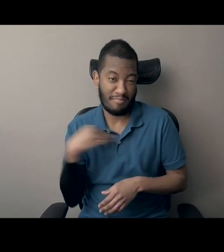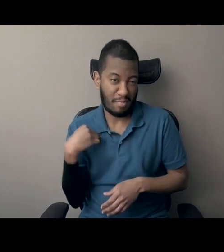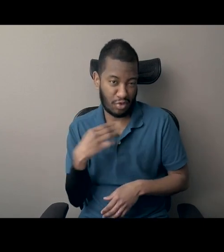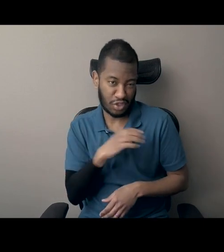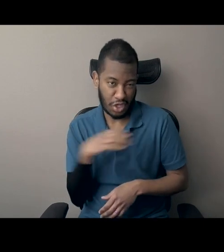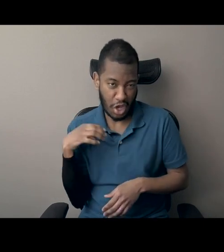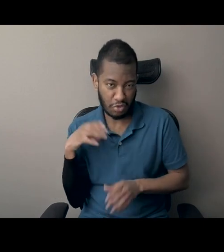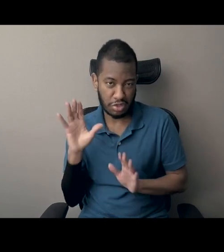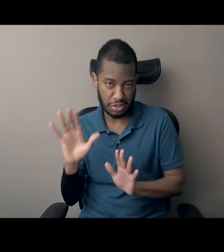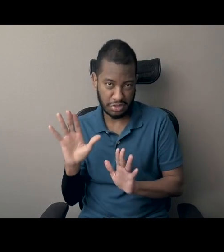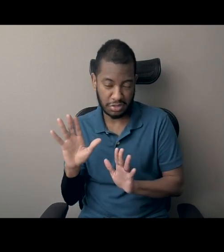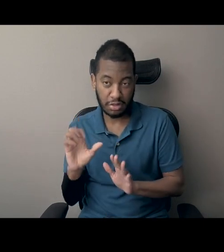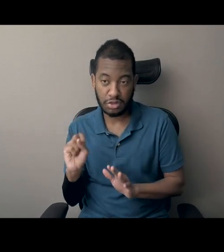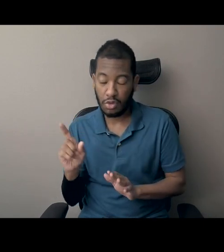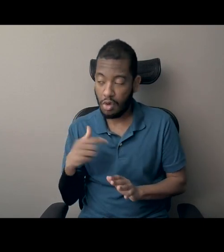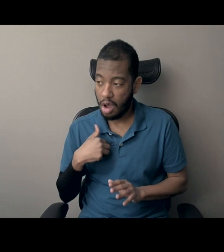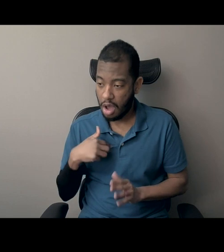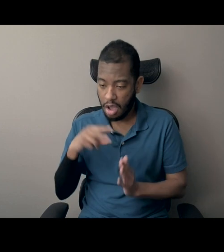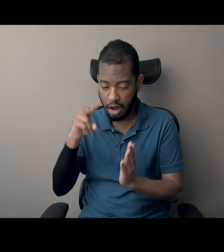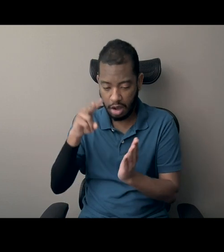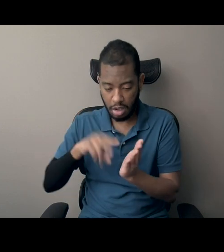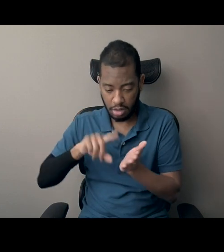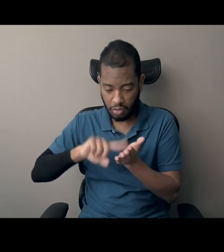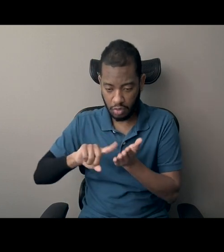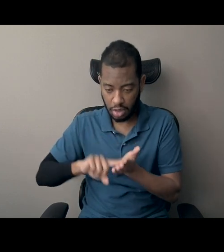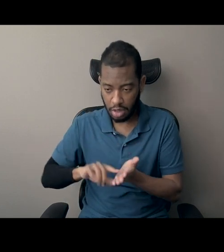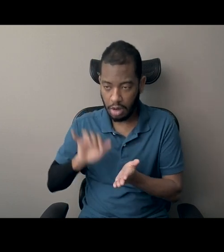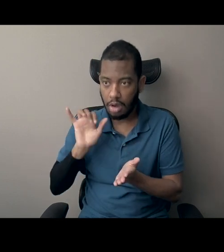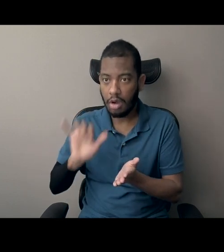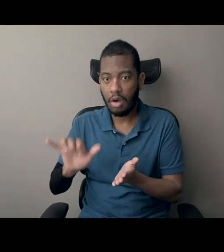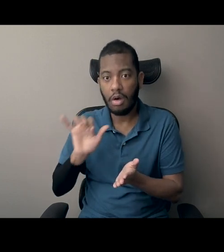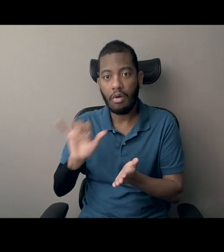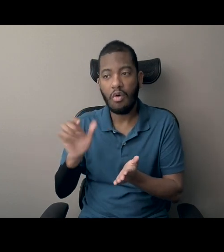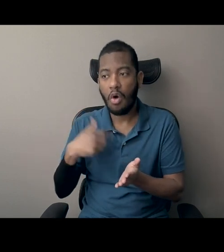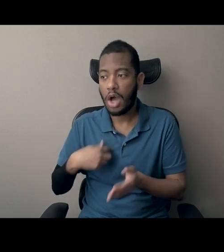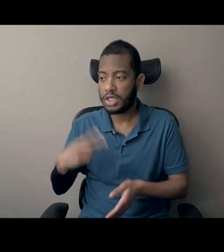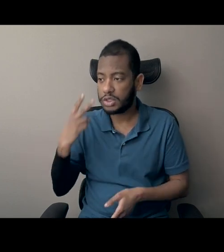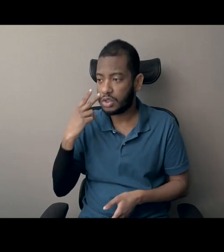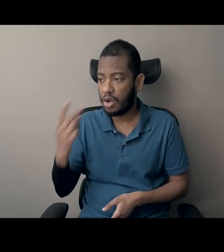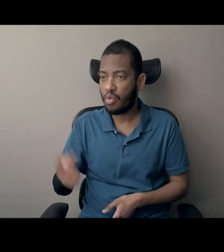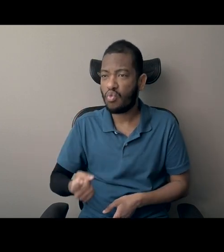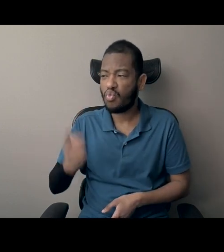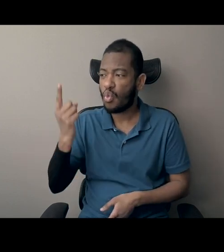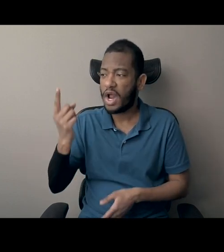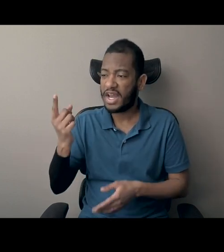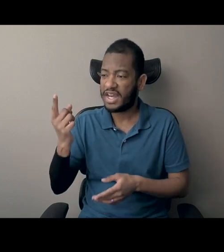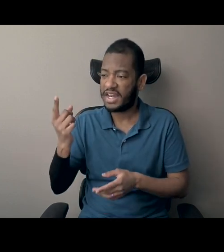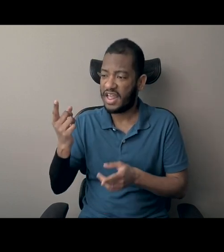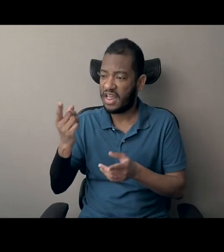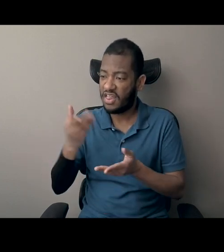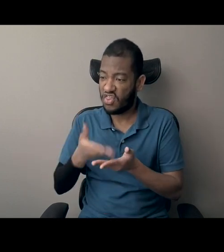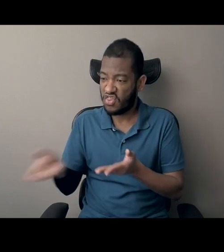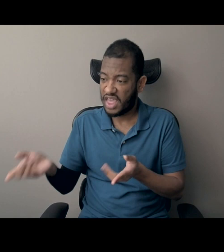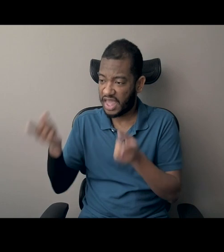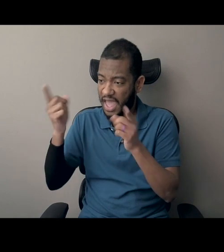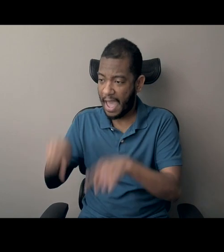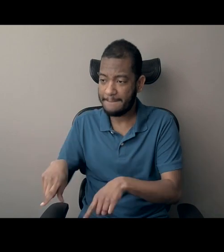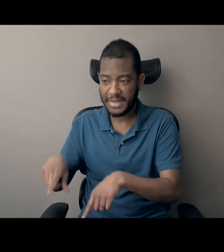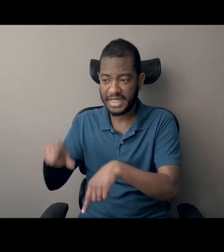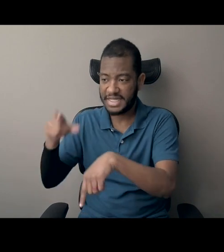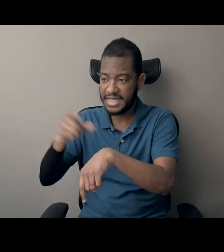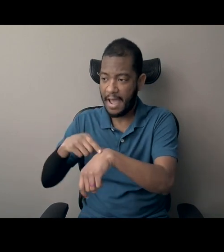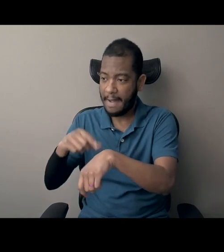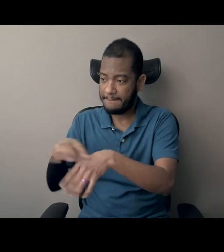I was seeing in, in one location, in one place in time, a thread that connected not just slavery,